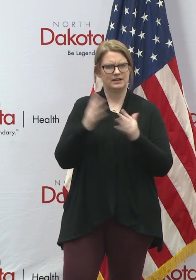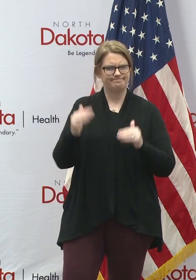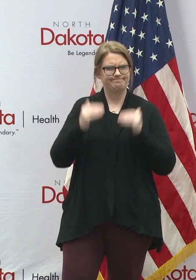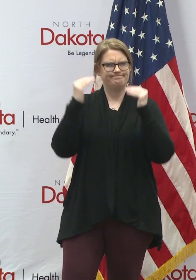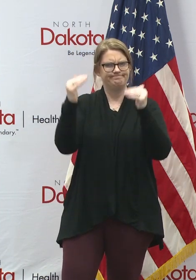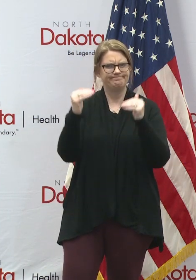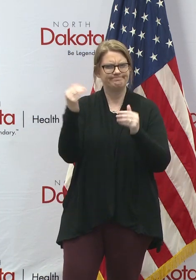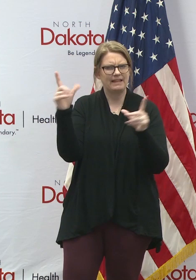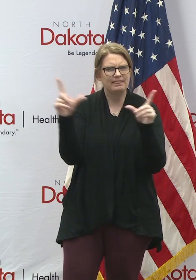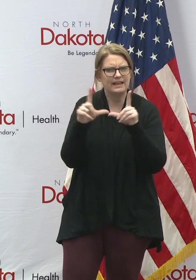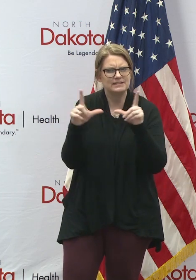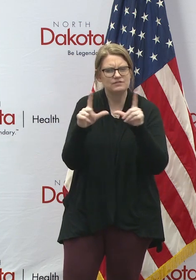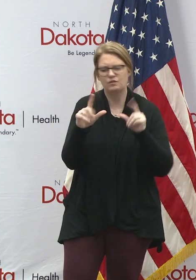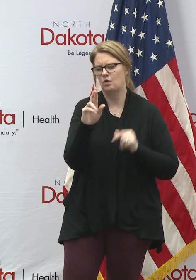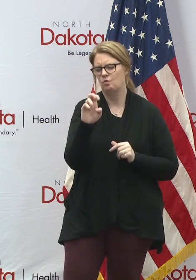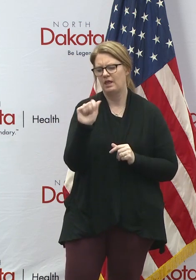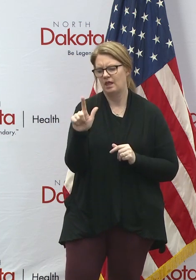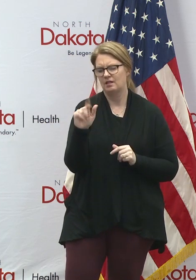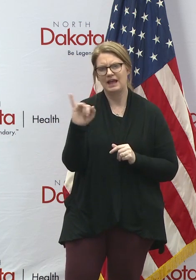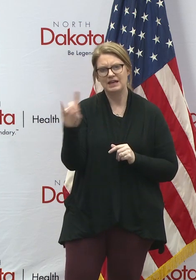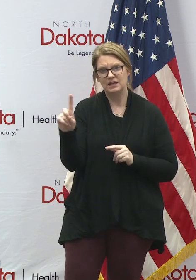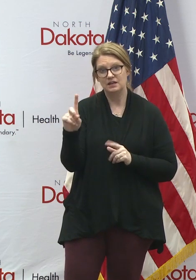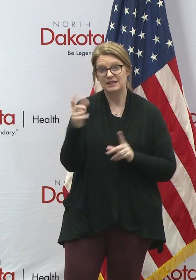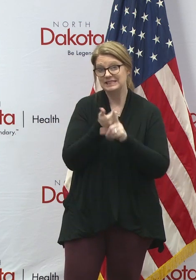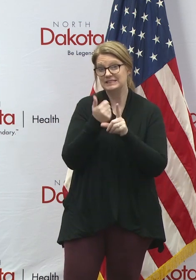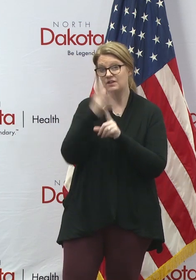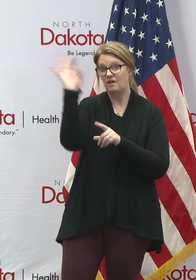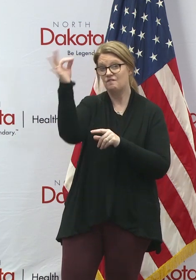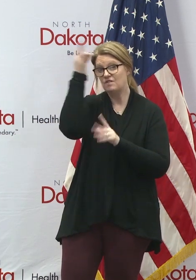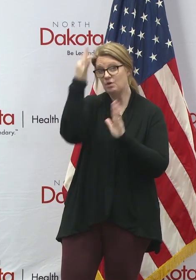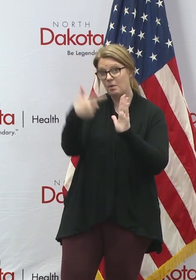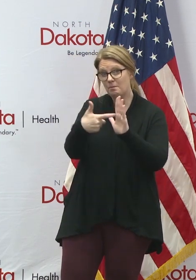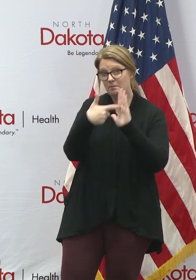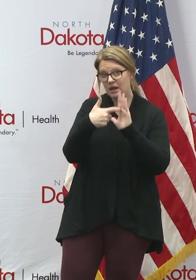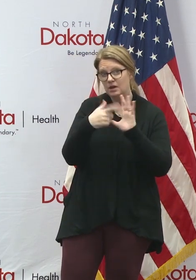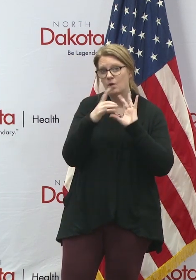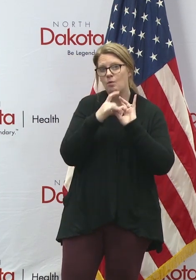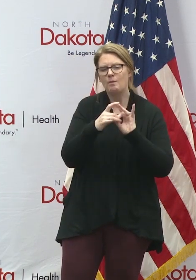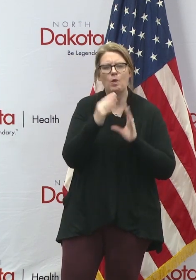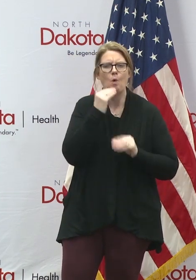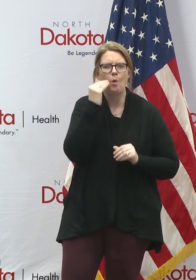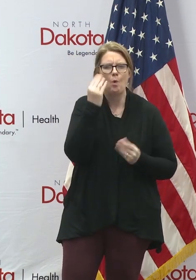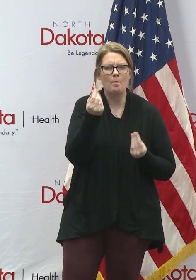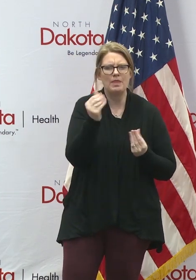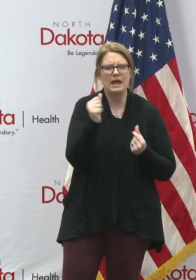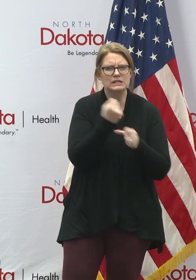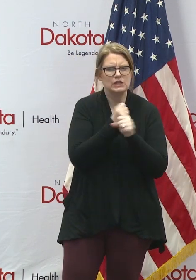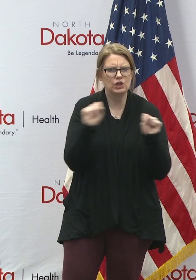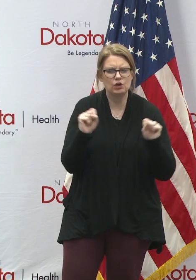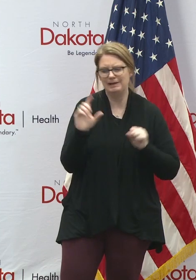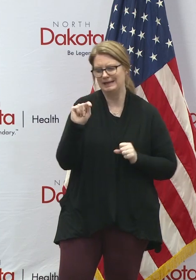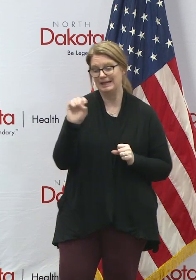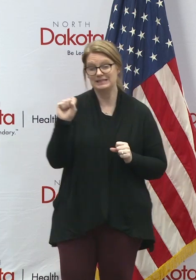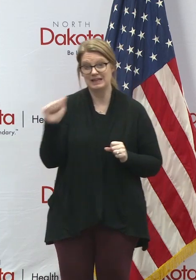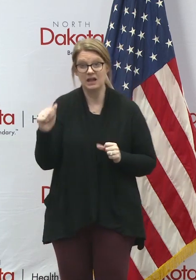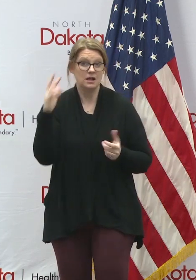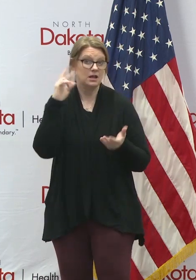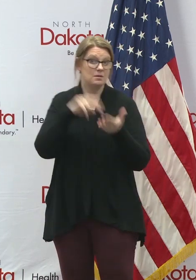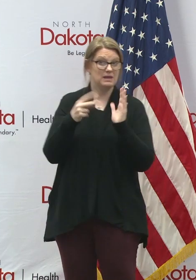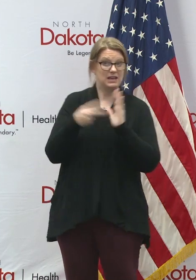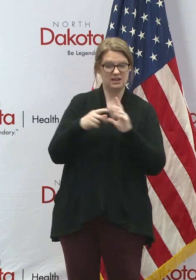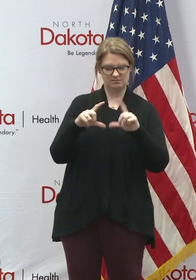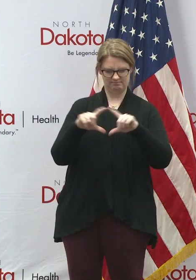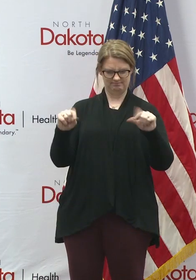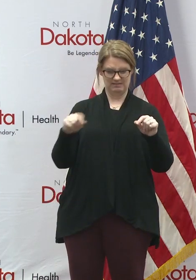That real ID was a federally mandated, particularly related to Homeland Security and TSA. Without it, you are not going to be able to board a plane